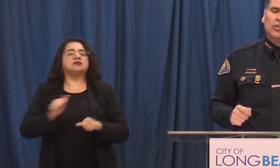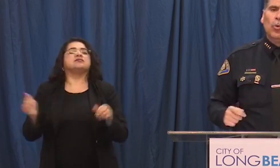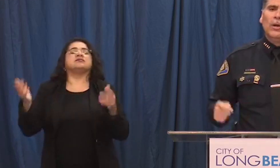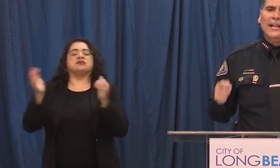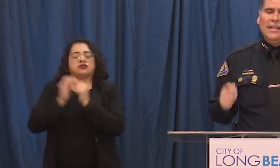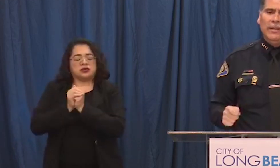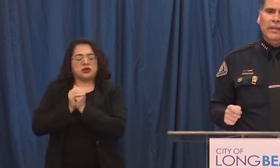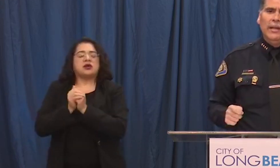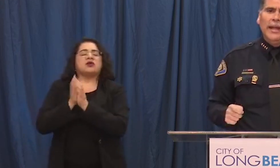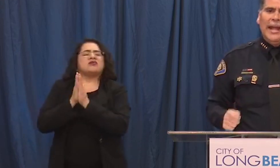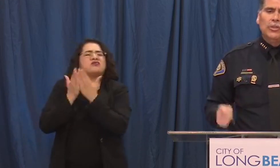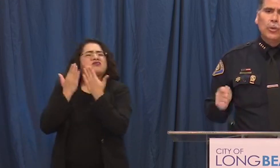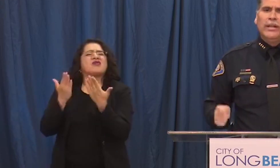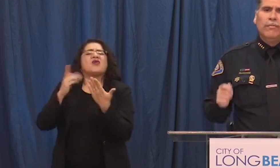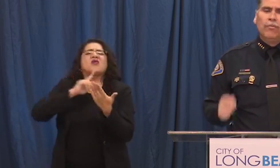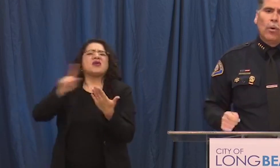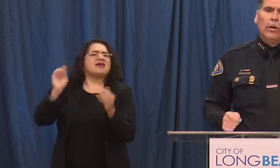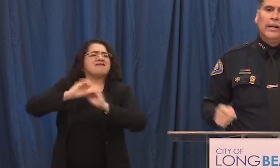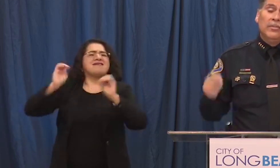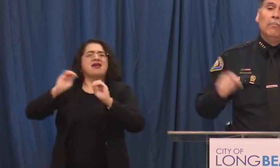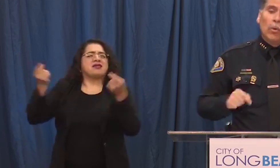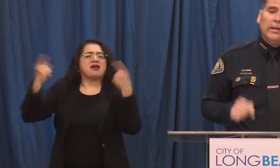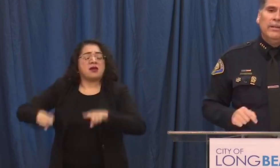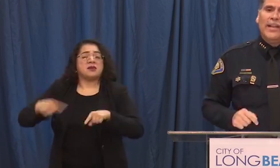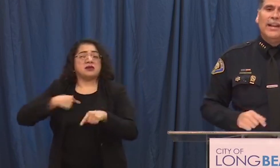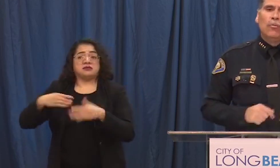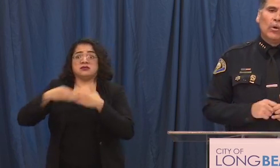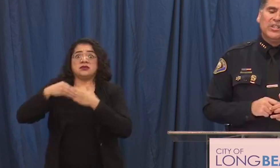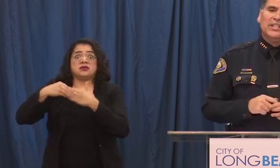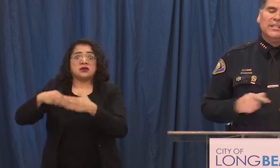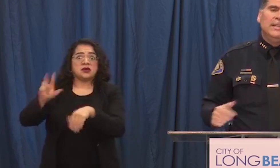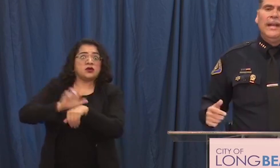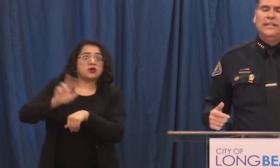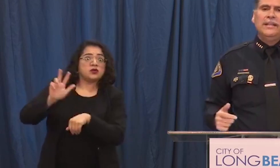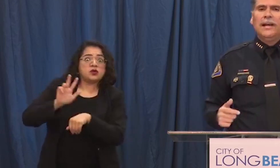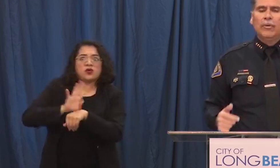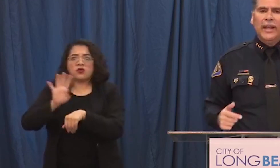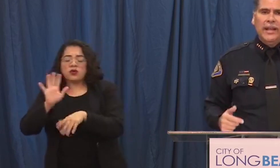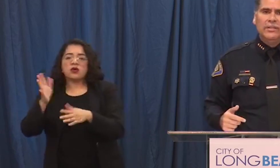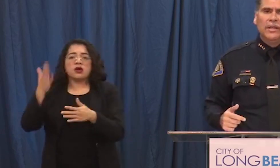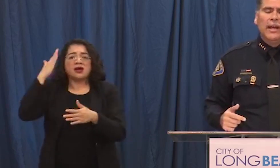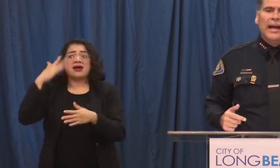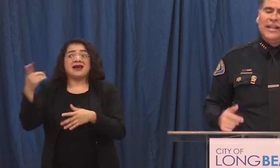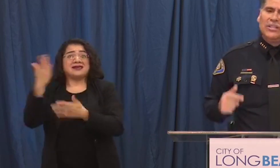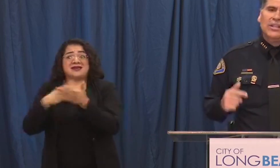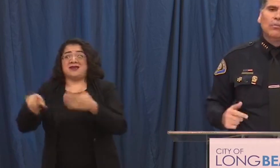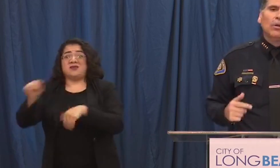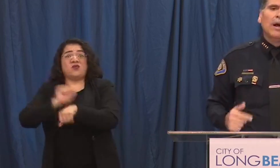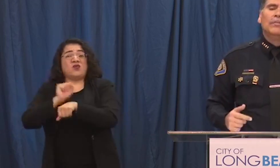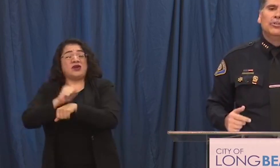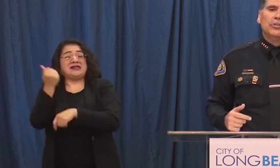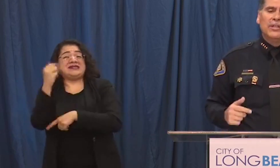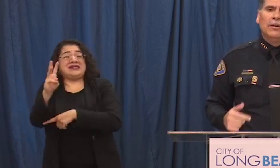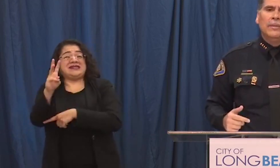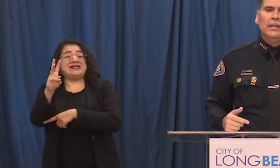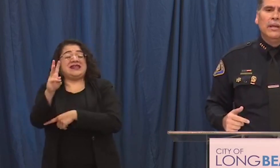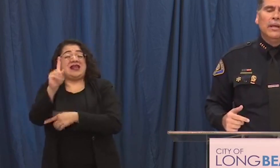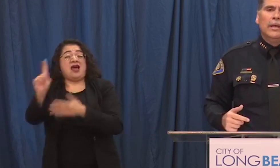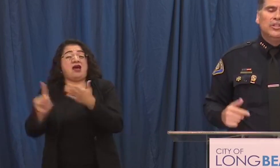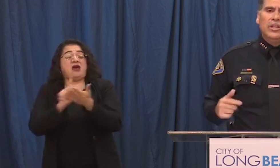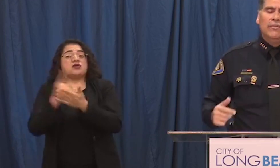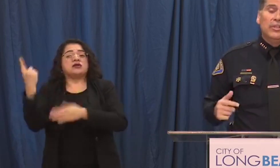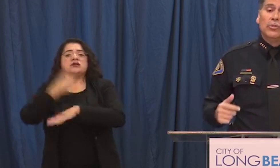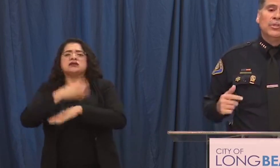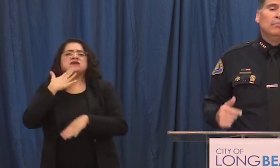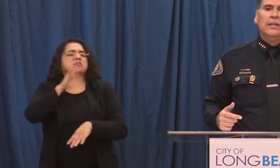officers who were leaving at three and four in the morning that had worked 16 18-hour days I had several officers tell me